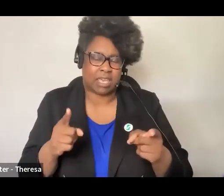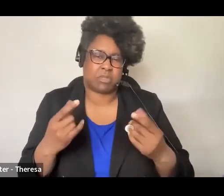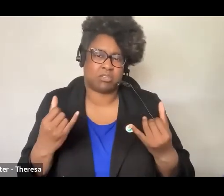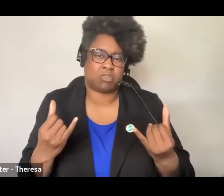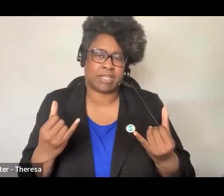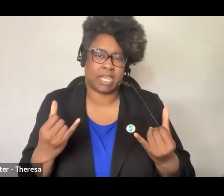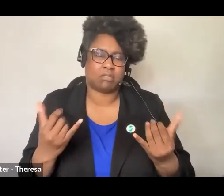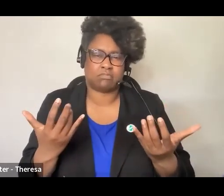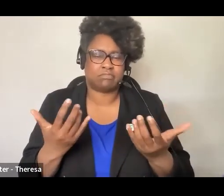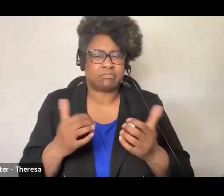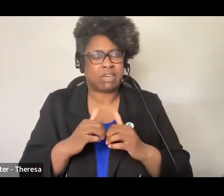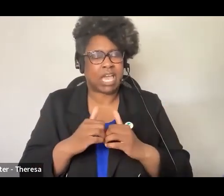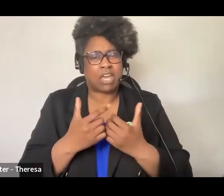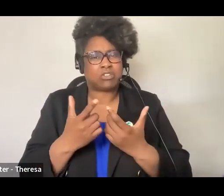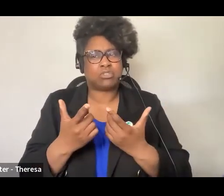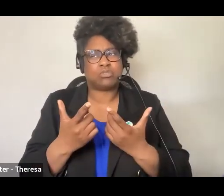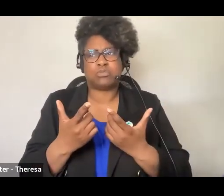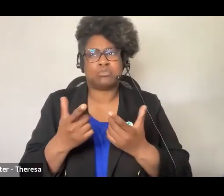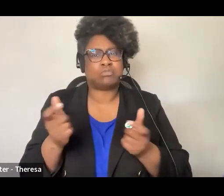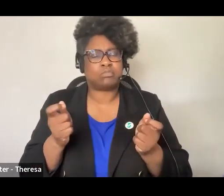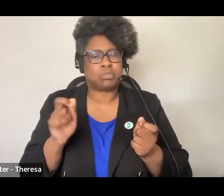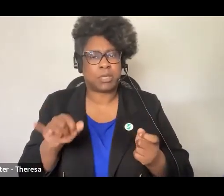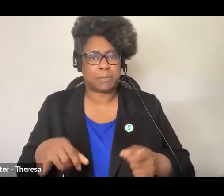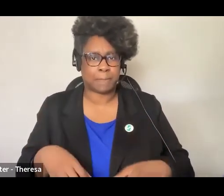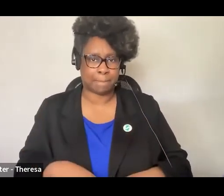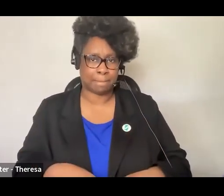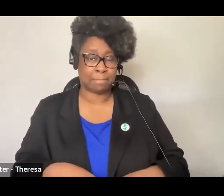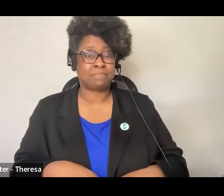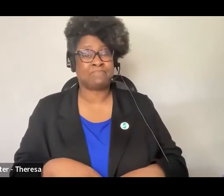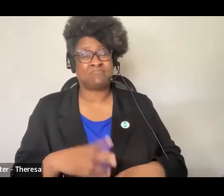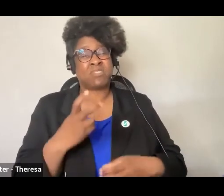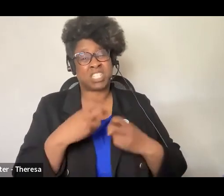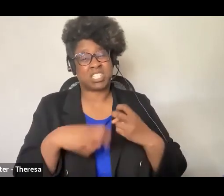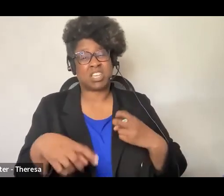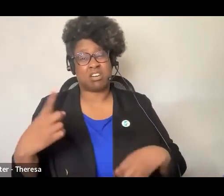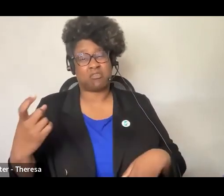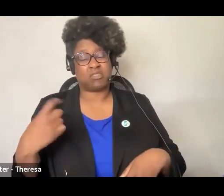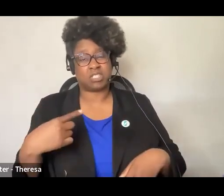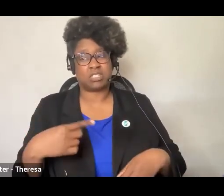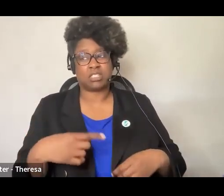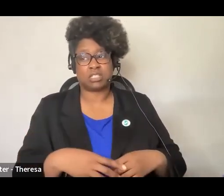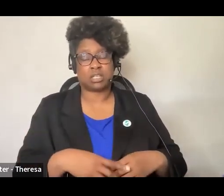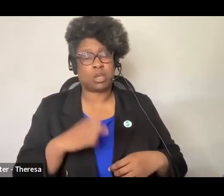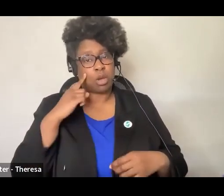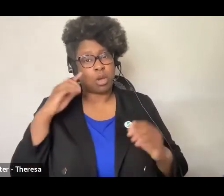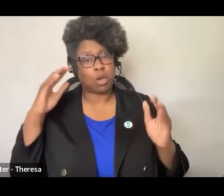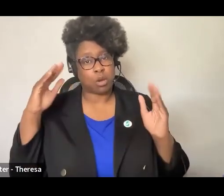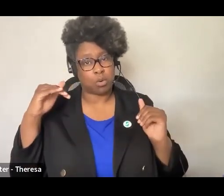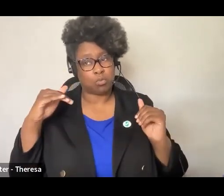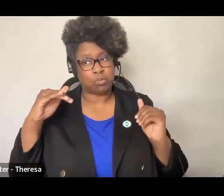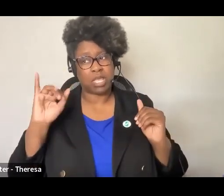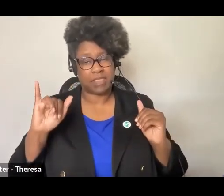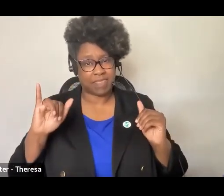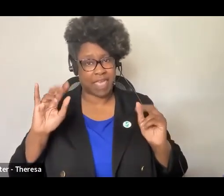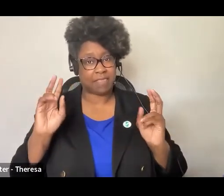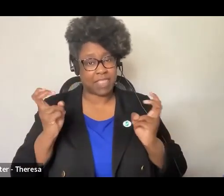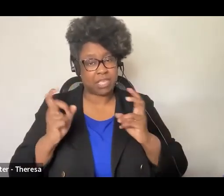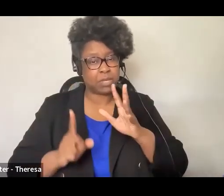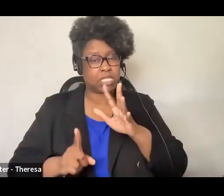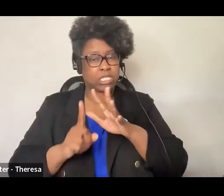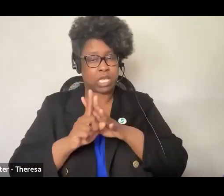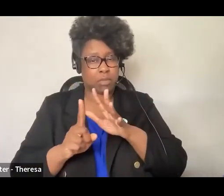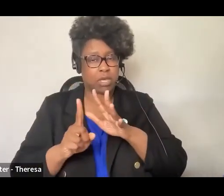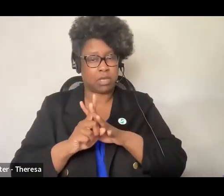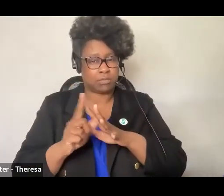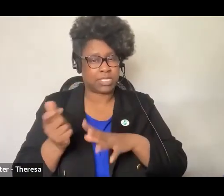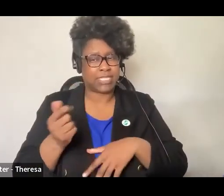do you reconcile that? That's a tough one. I know hope has come up as a theme in numerous settings here